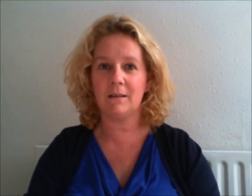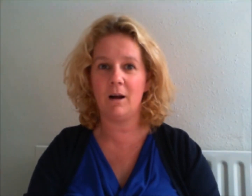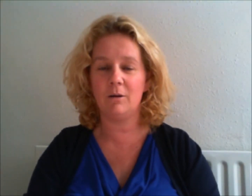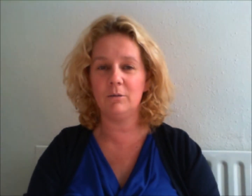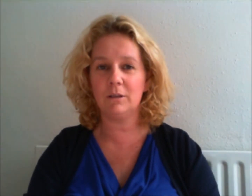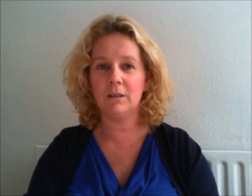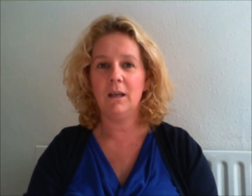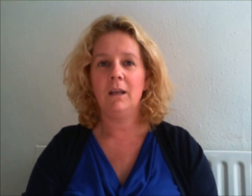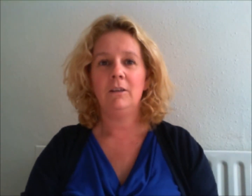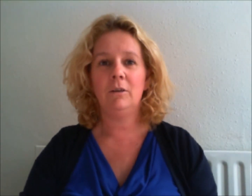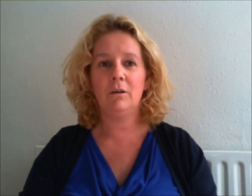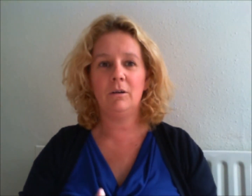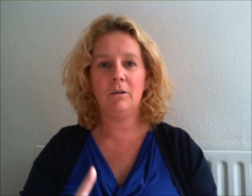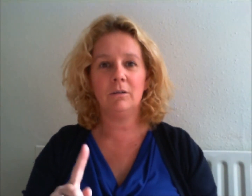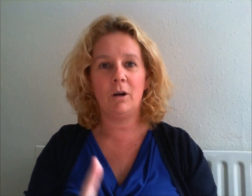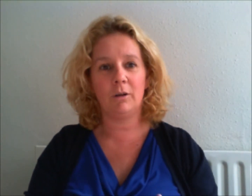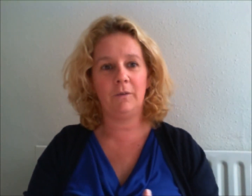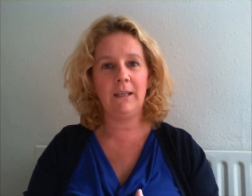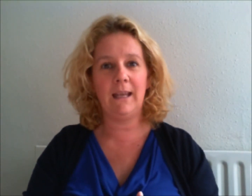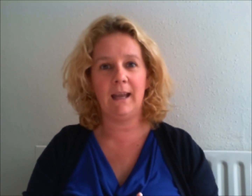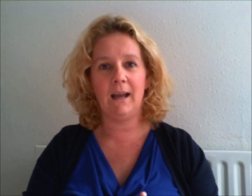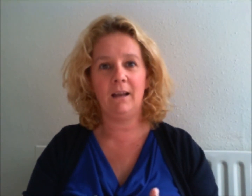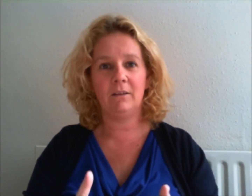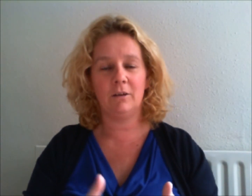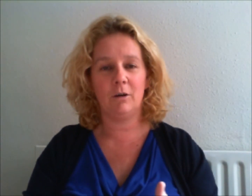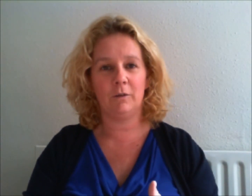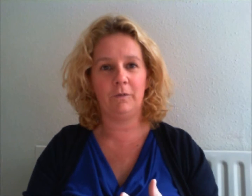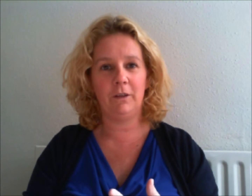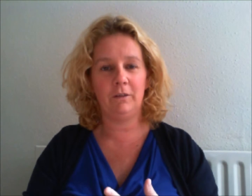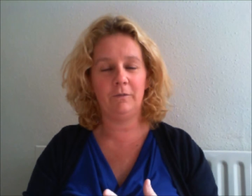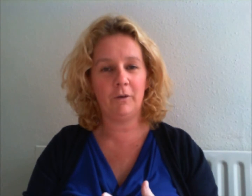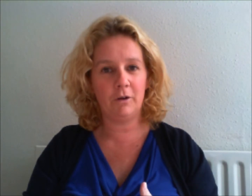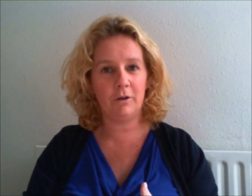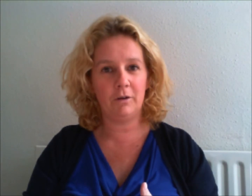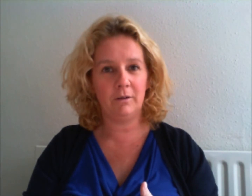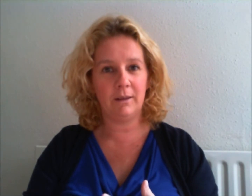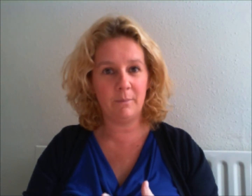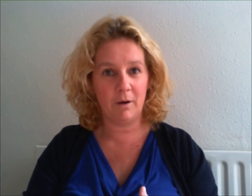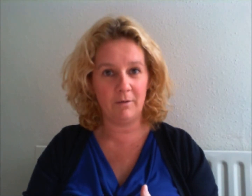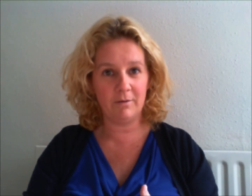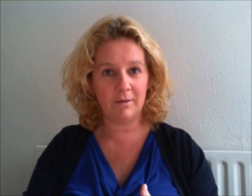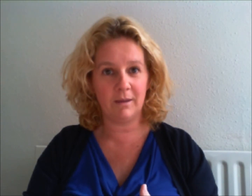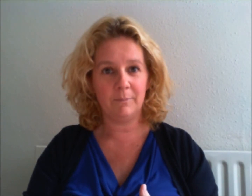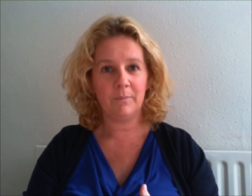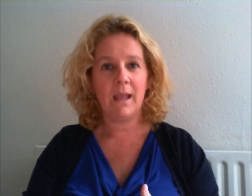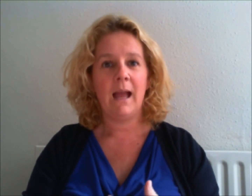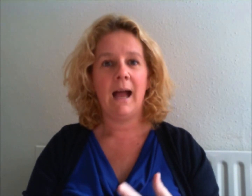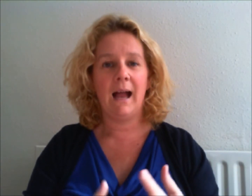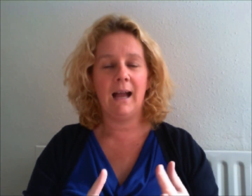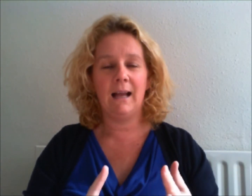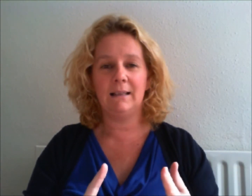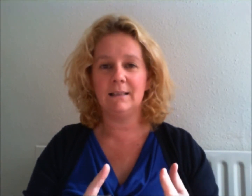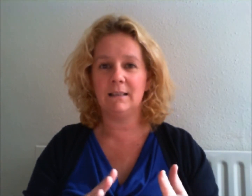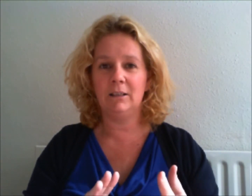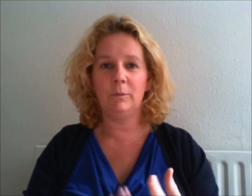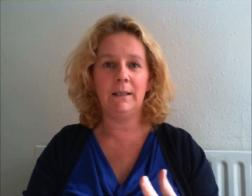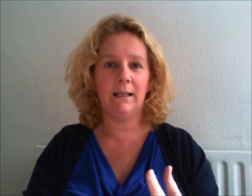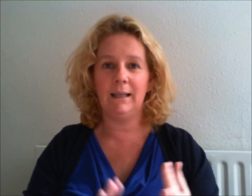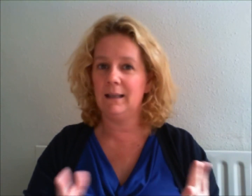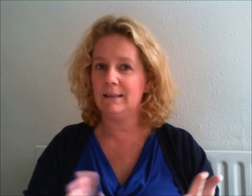goals, your goals for the year, the goals for the month and your weekly and